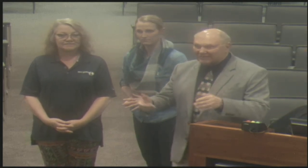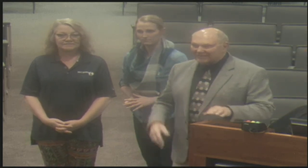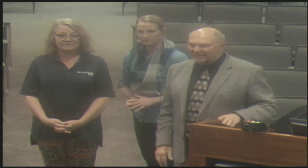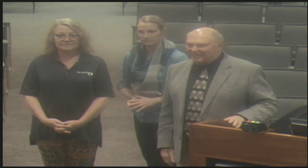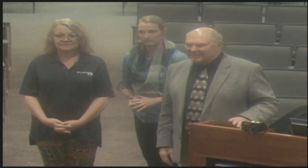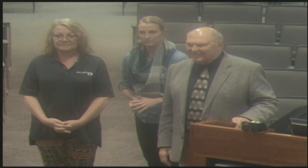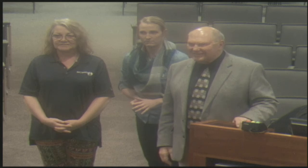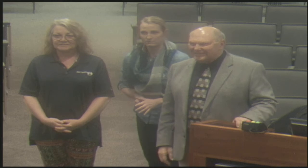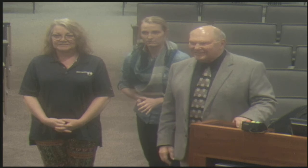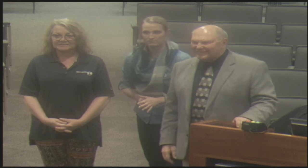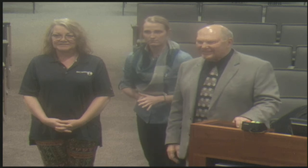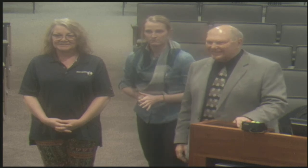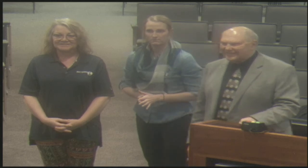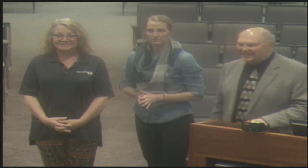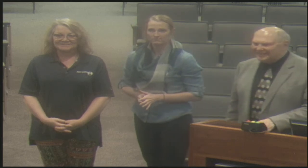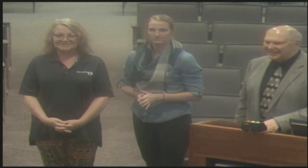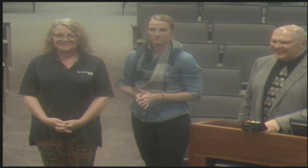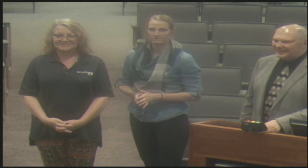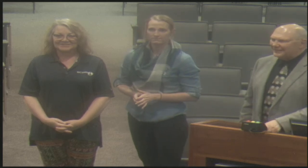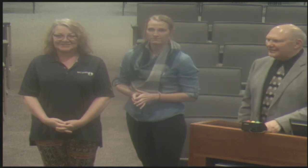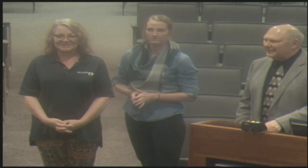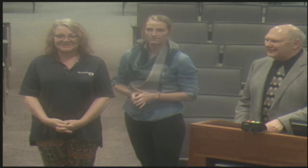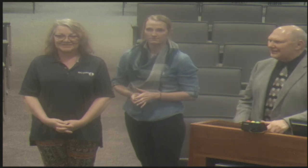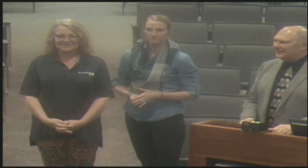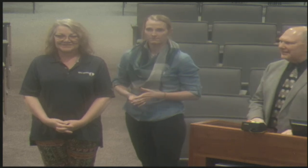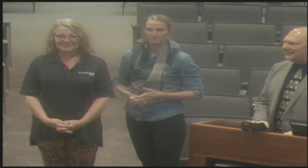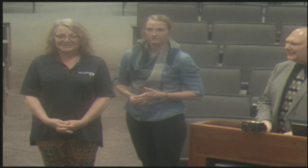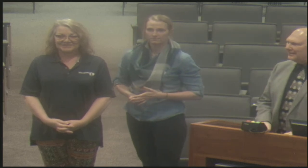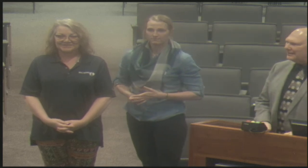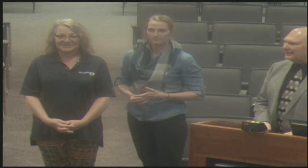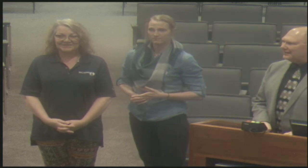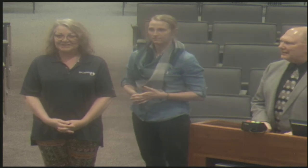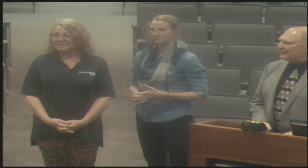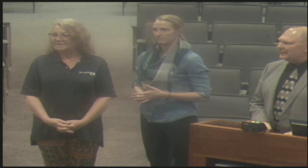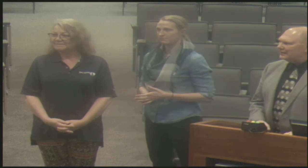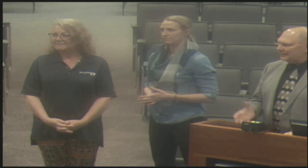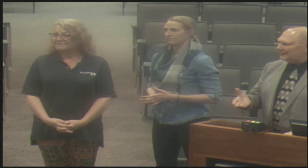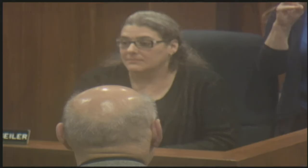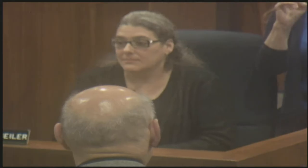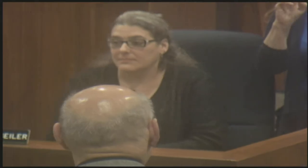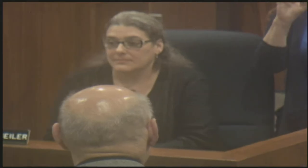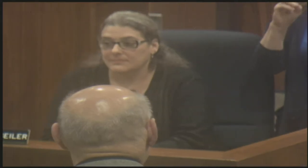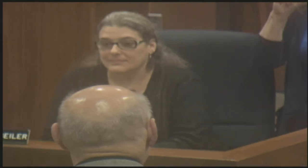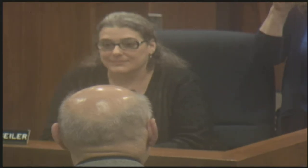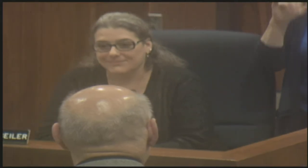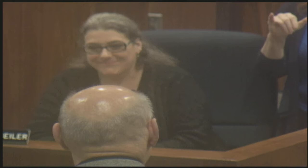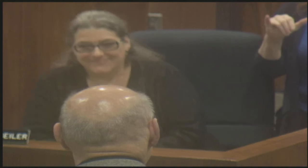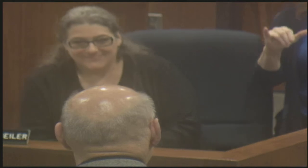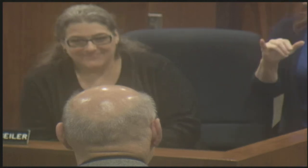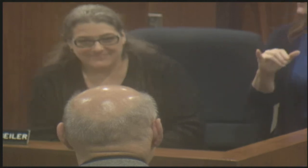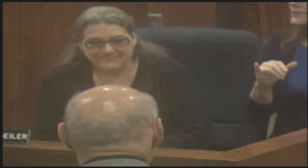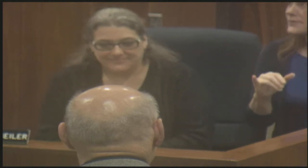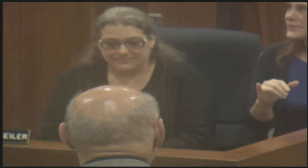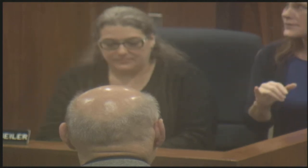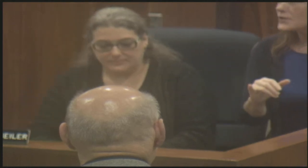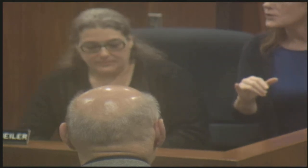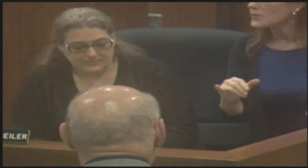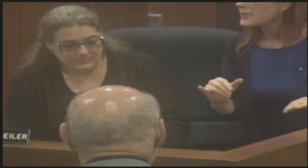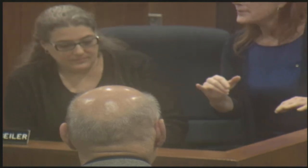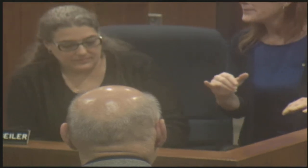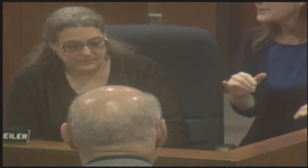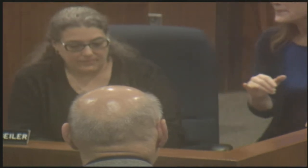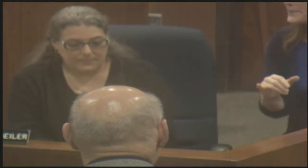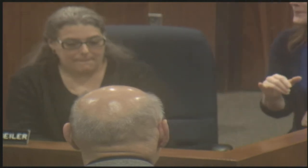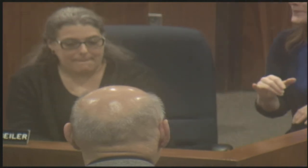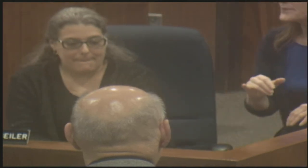And I'm sorry. And any other questions from the commissioners? You know, I have questions. I always have about a million, but one of the,